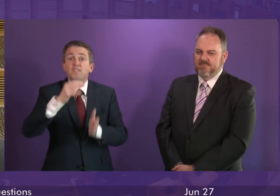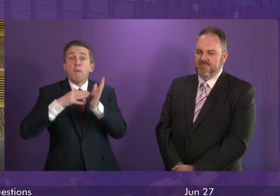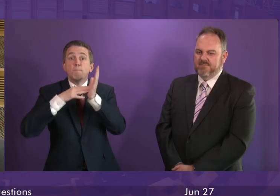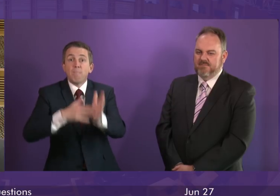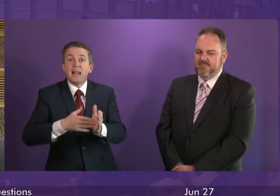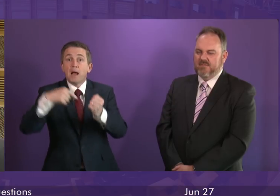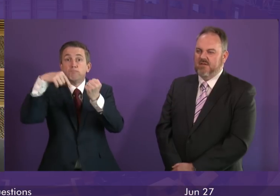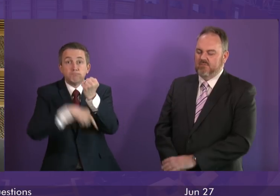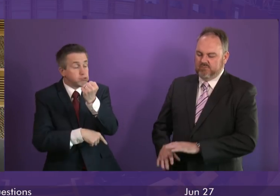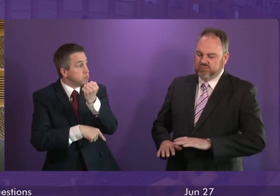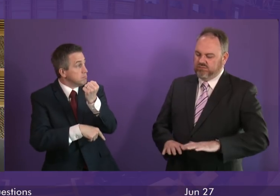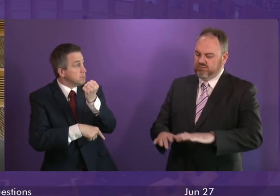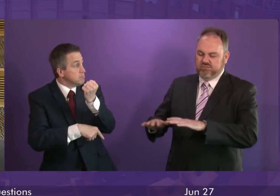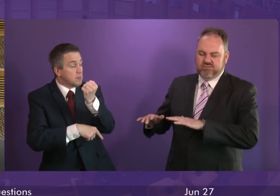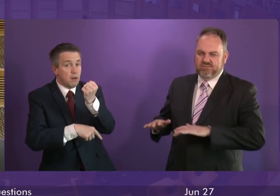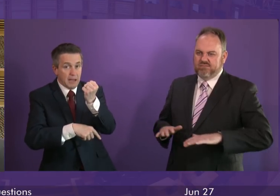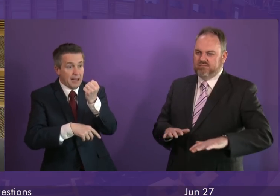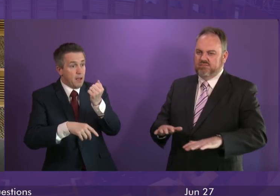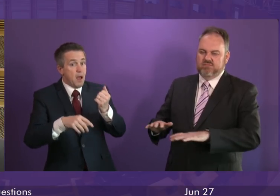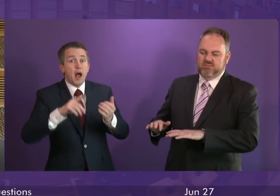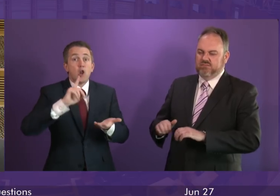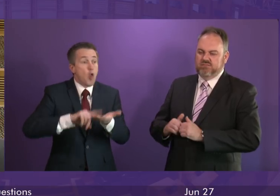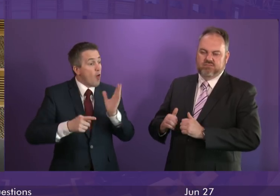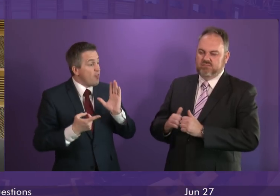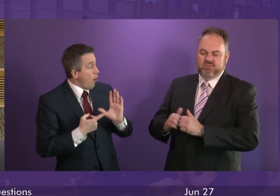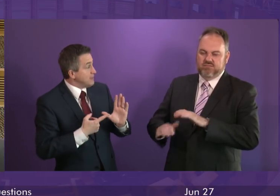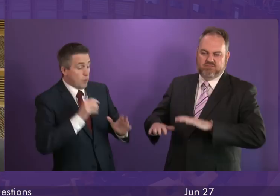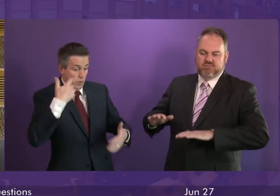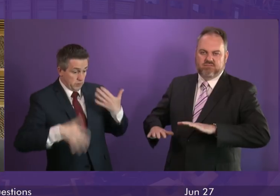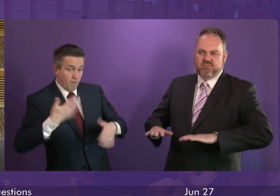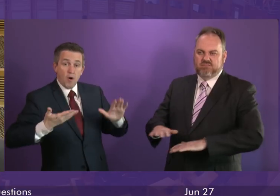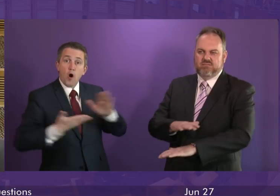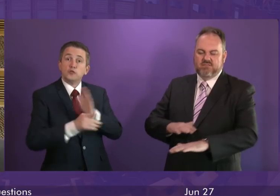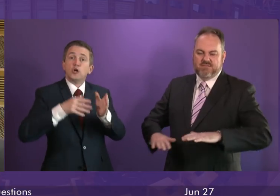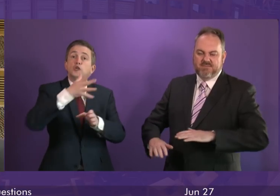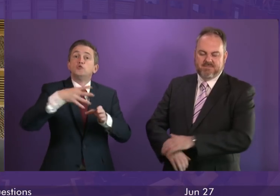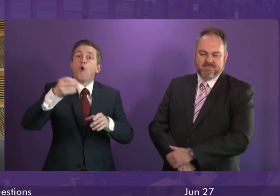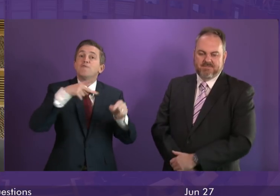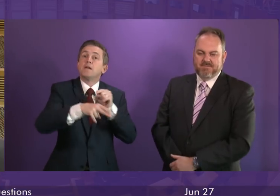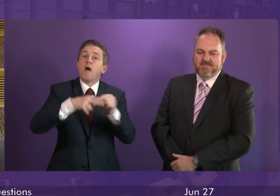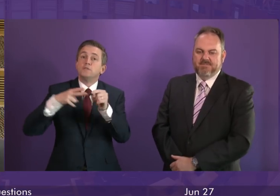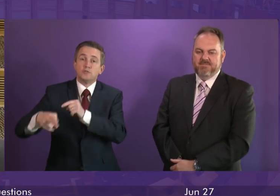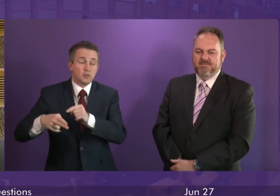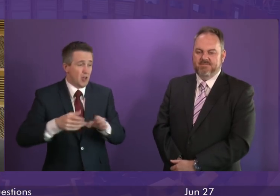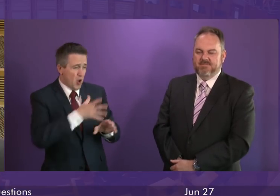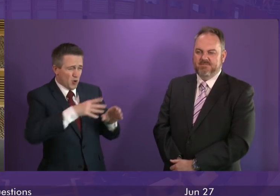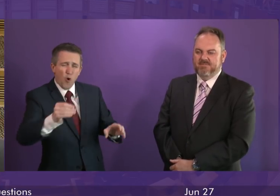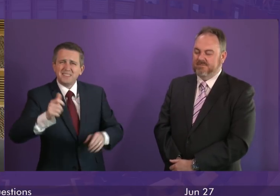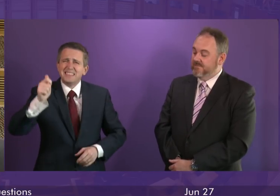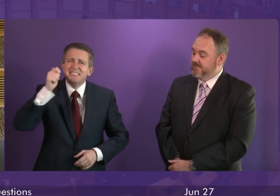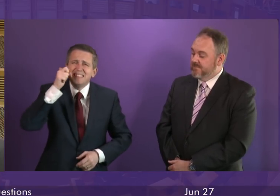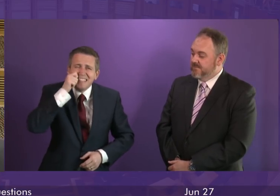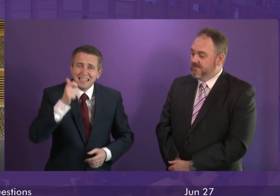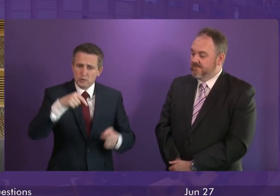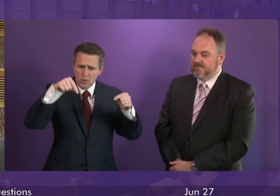smaller than it is. And it would be local authorities that would pay the price of that. The Tories have got a cheek to come